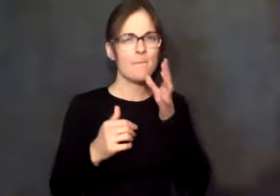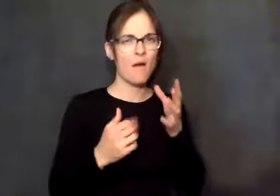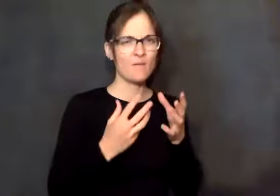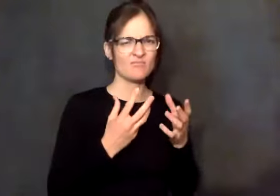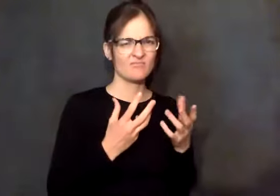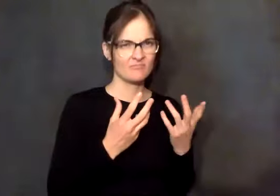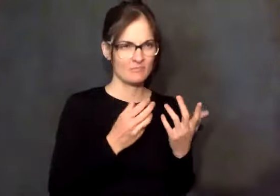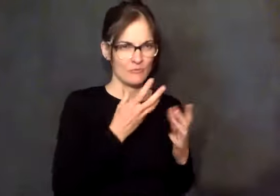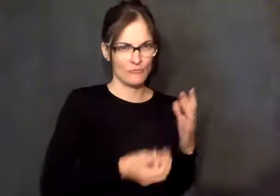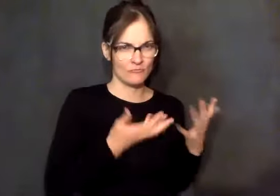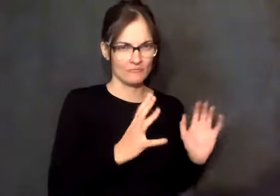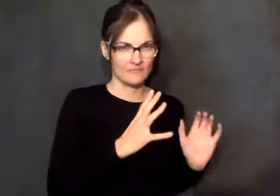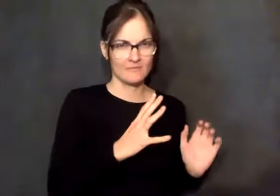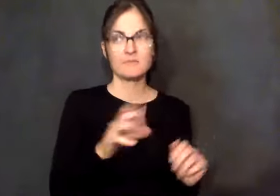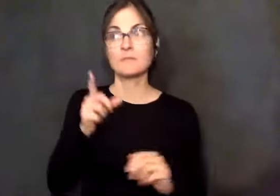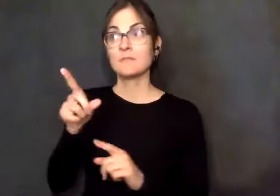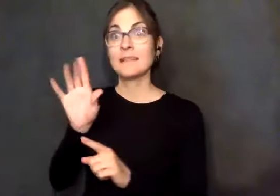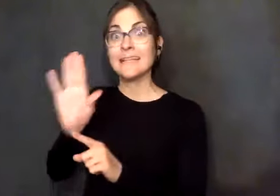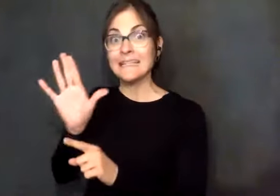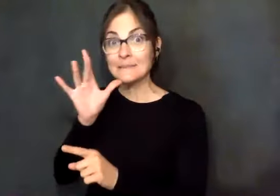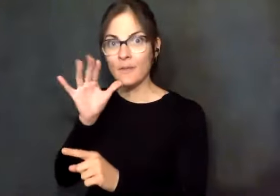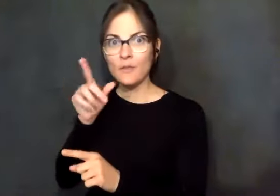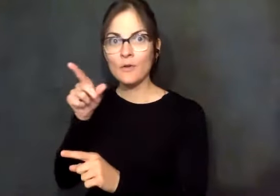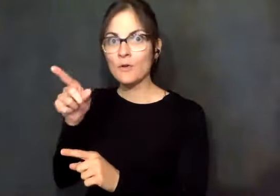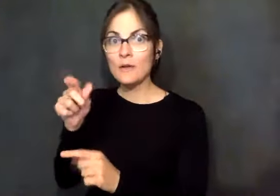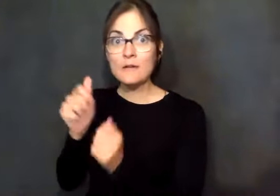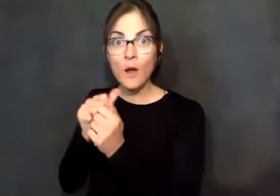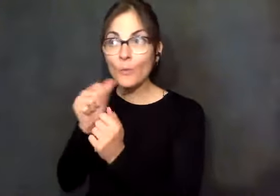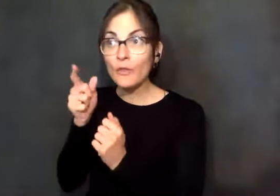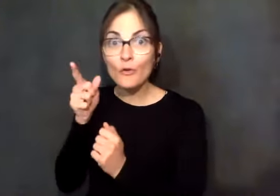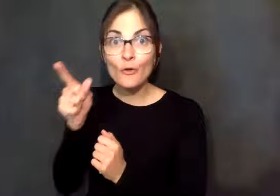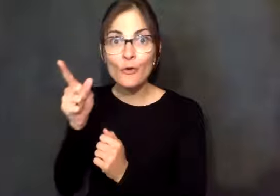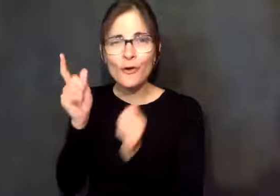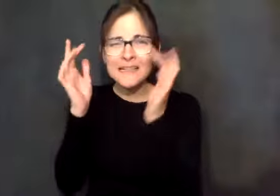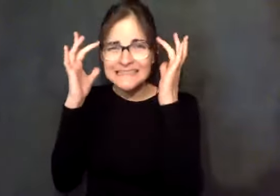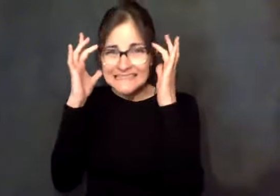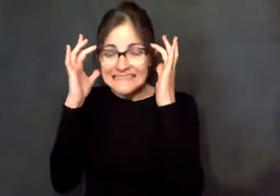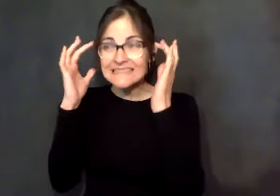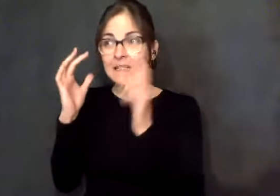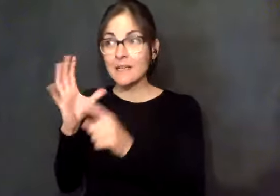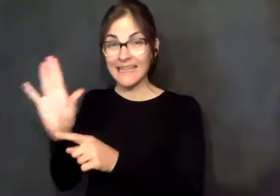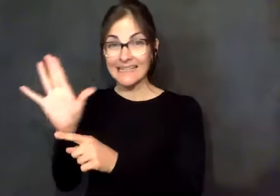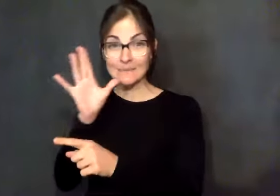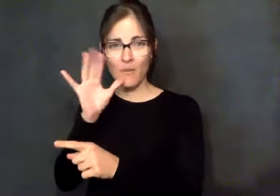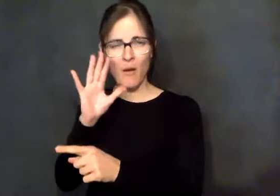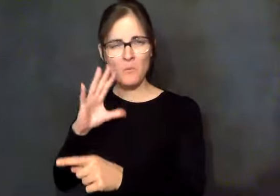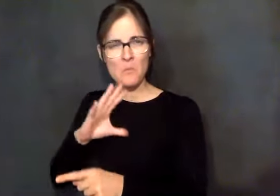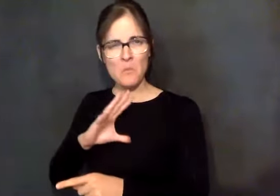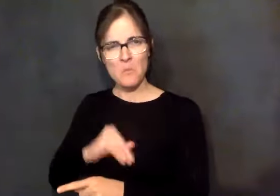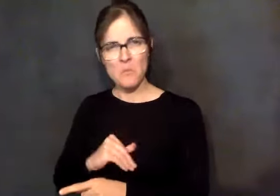And so when he mentioned it to his mother, yes, she was offended. Yes, she was hurt. And that was not my intent at all when I went